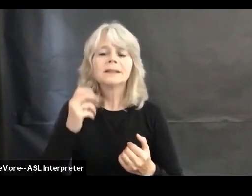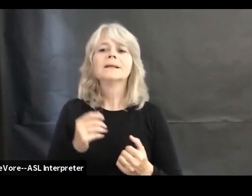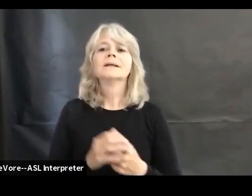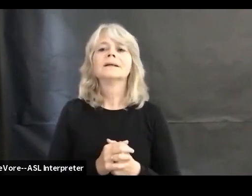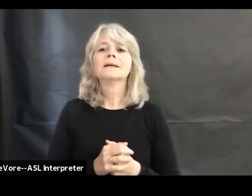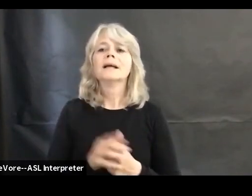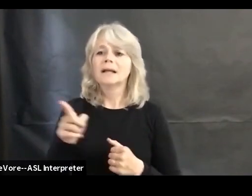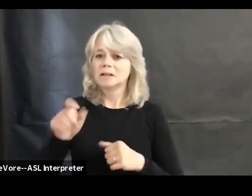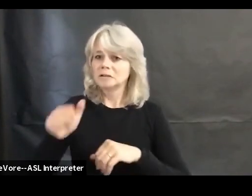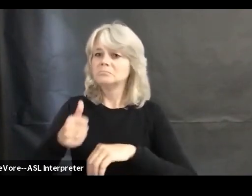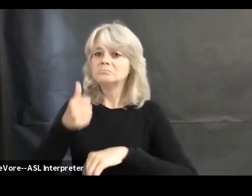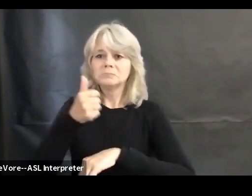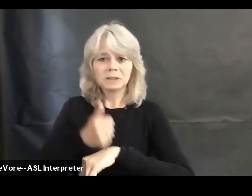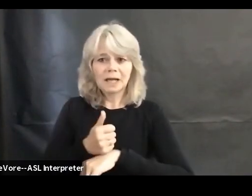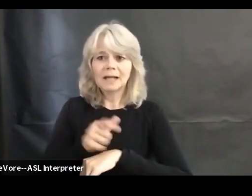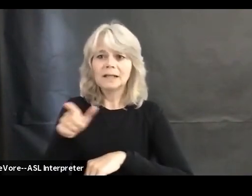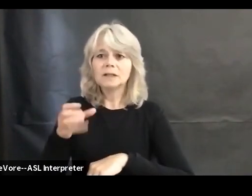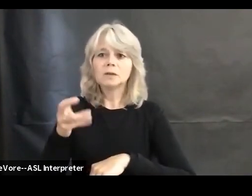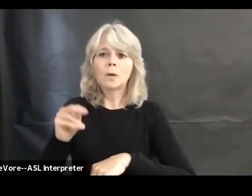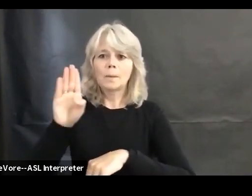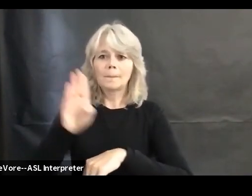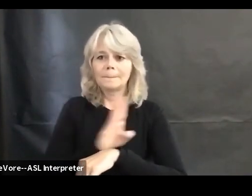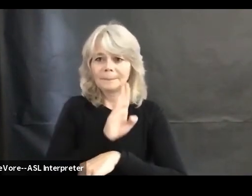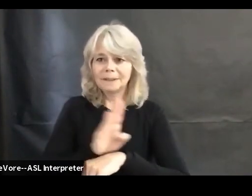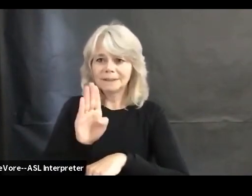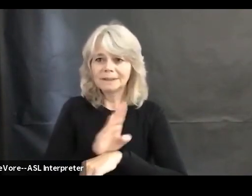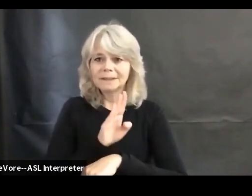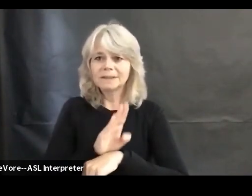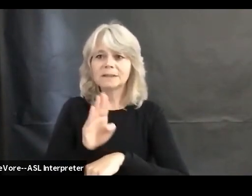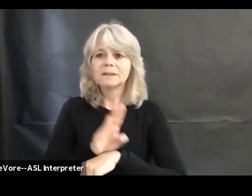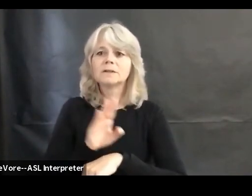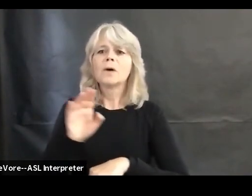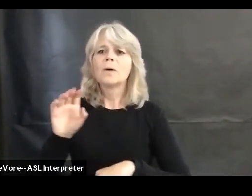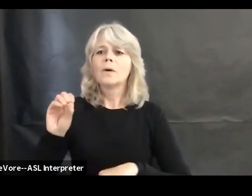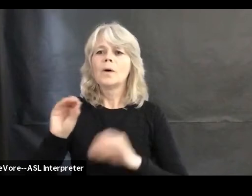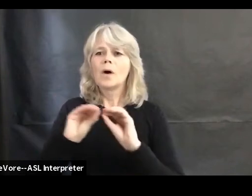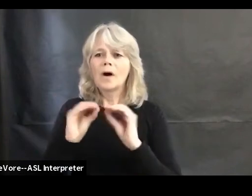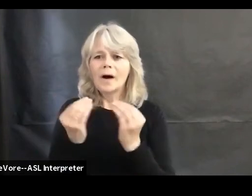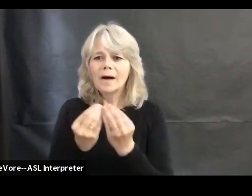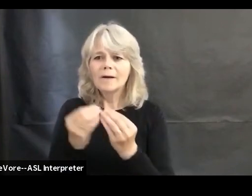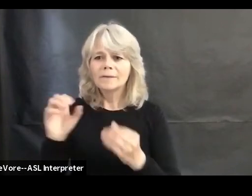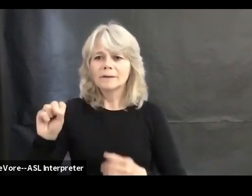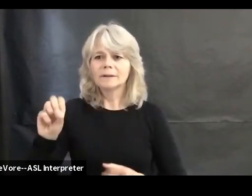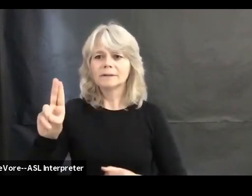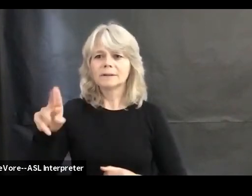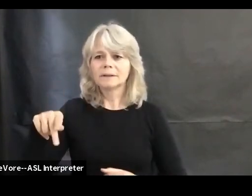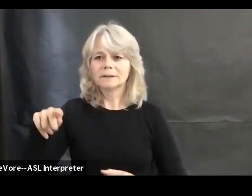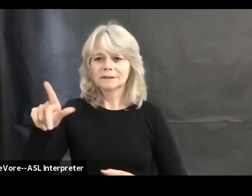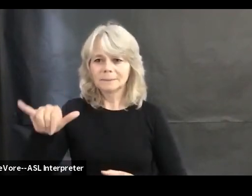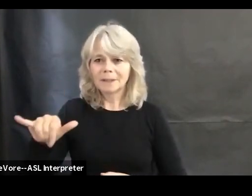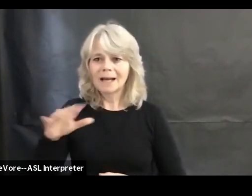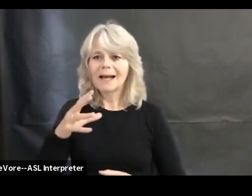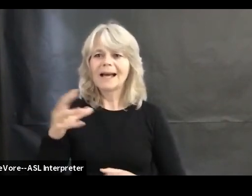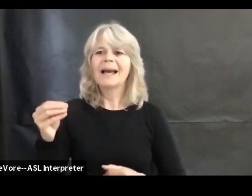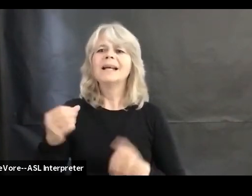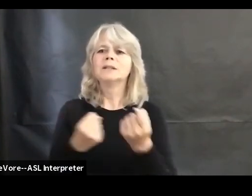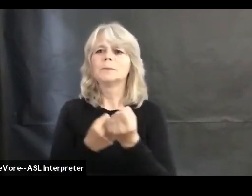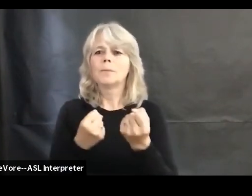an office supply and support business. And so he contacted Bread of Life and is trying to build his business